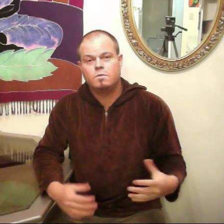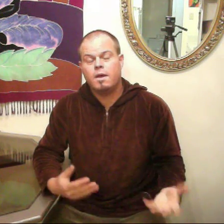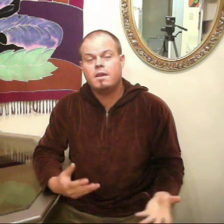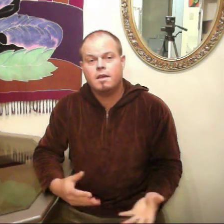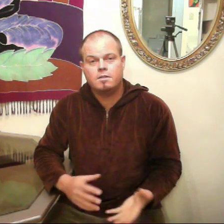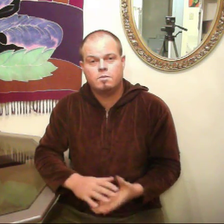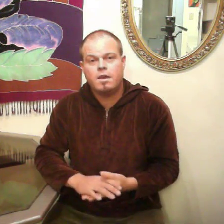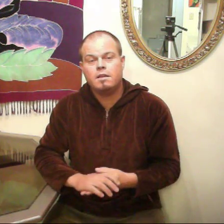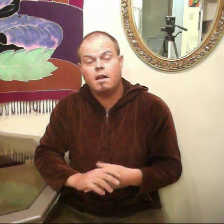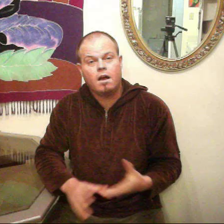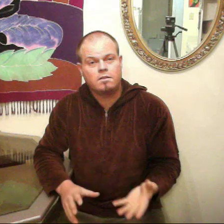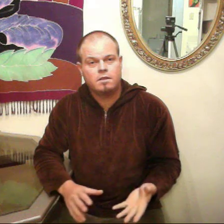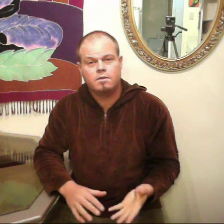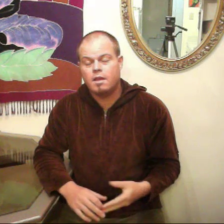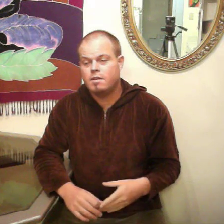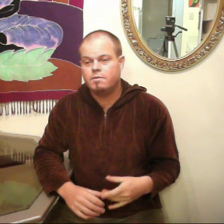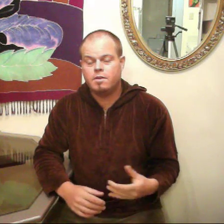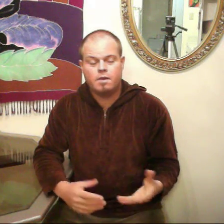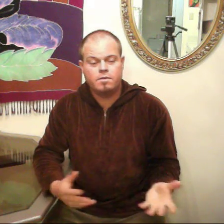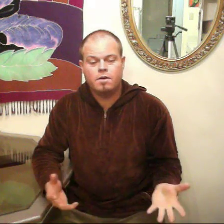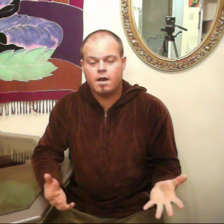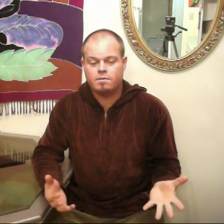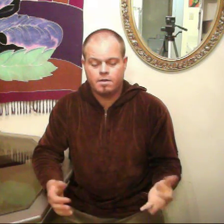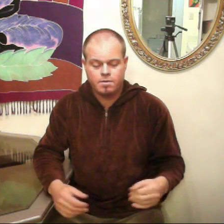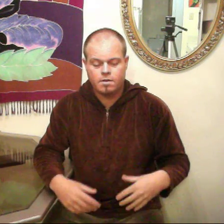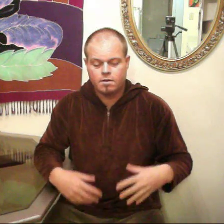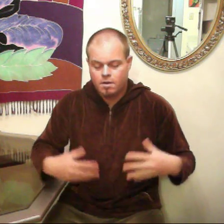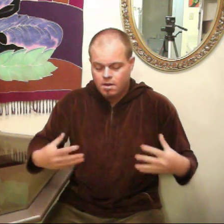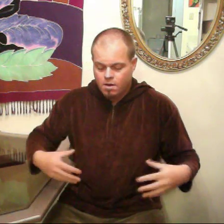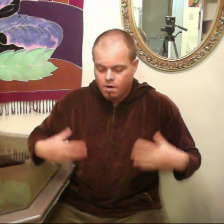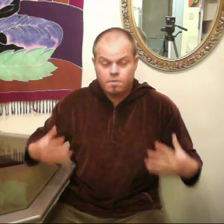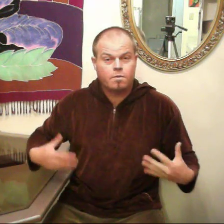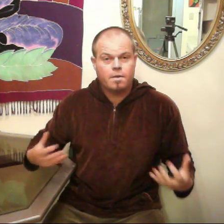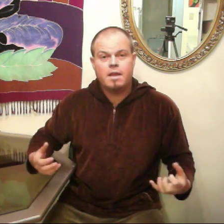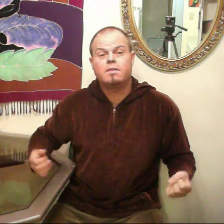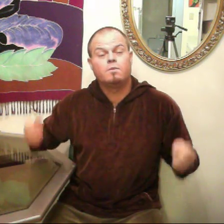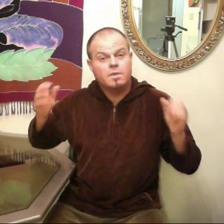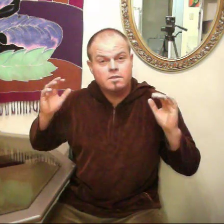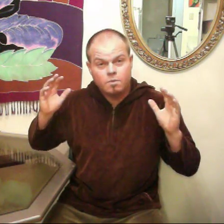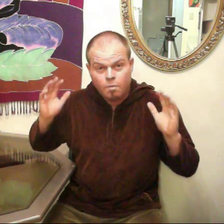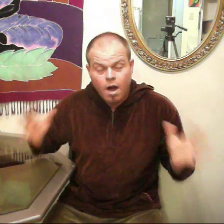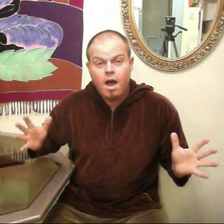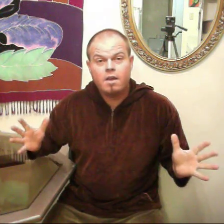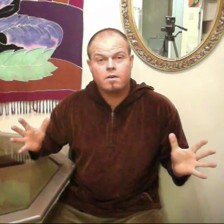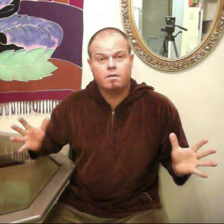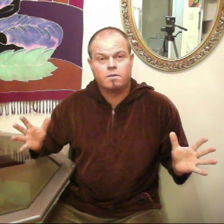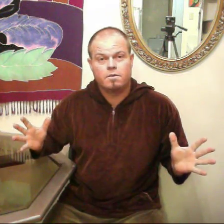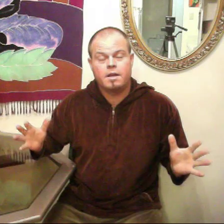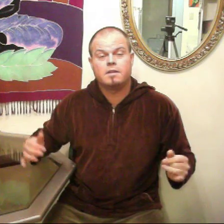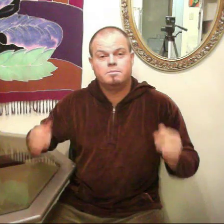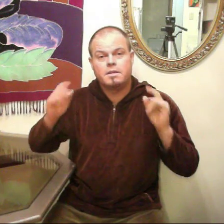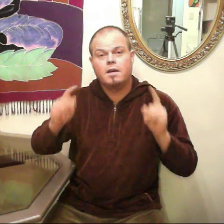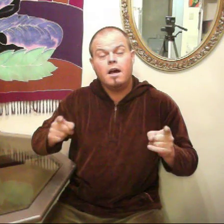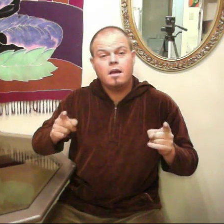is weight, is weight loss. And, and if you, if you have, if you're overweight, the reason why you're overweight is because